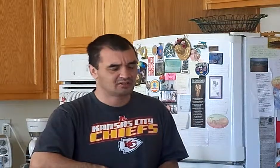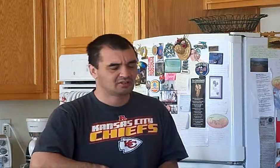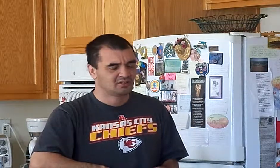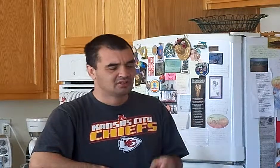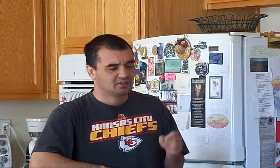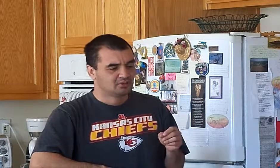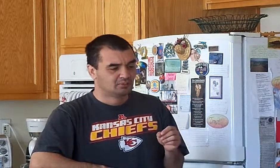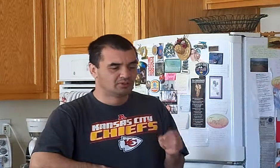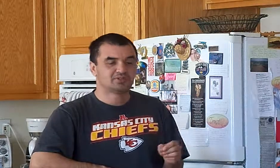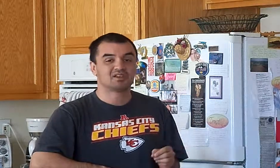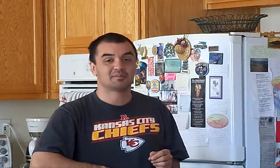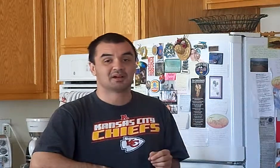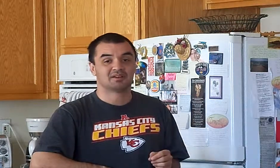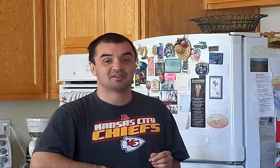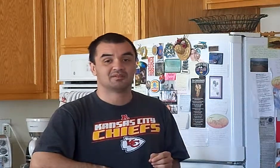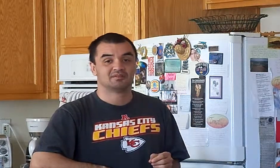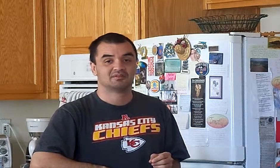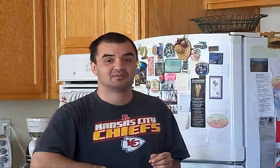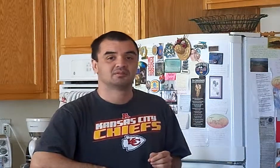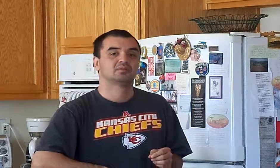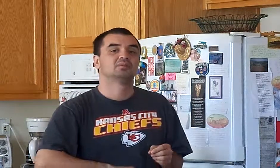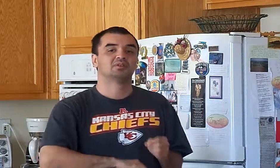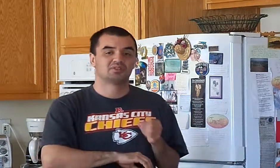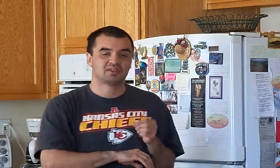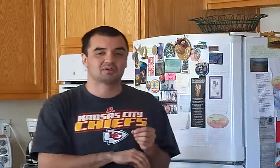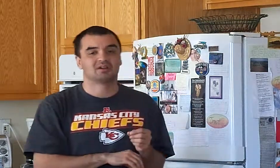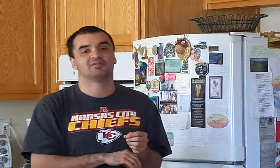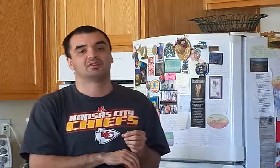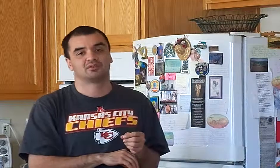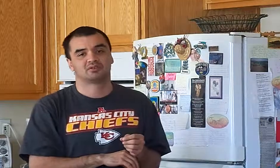Because when you think about it, when you think about it, folks,